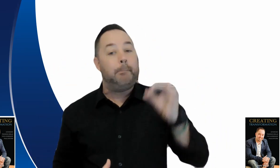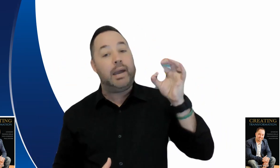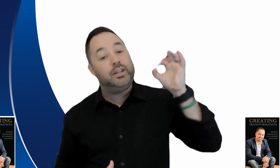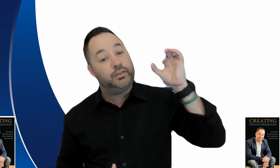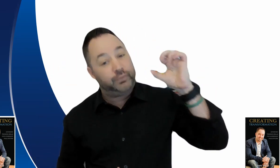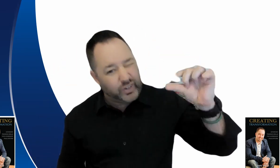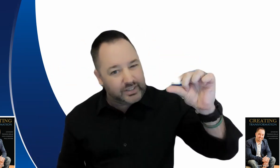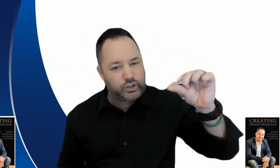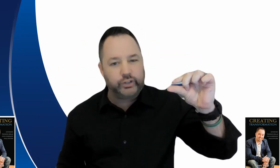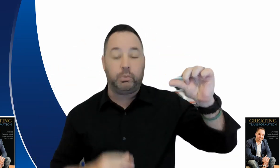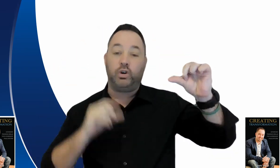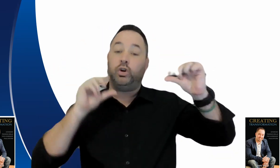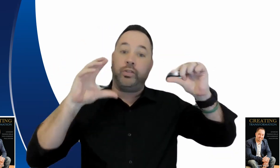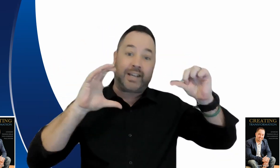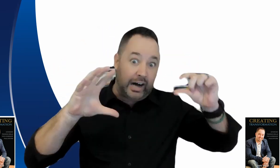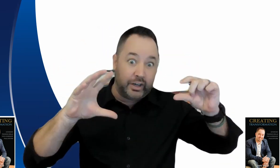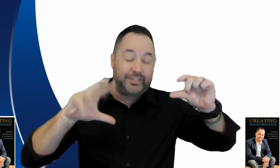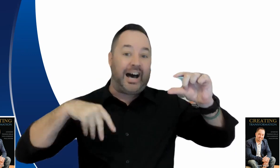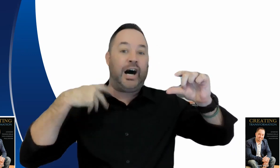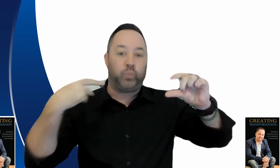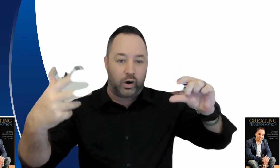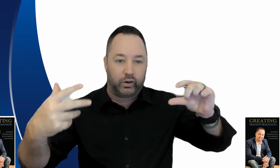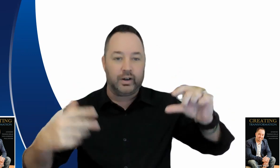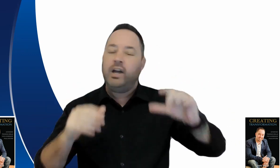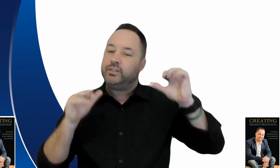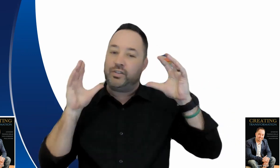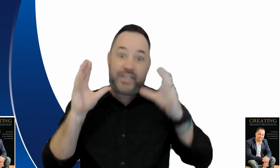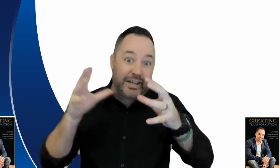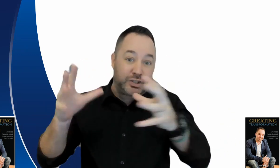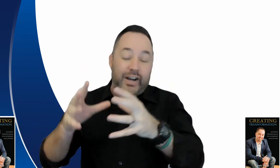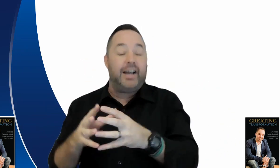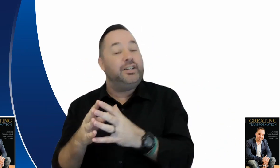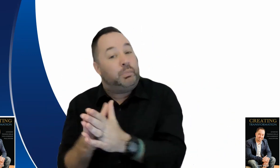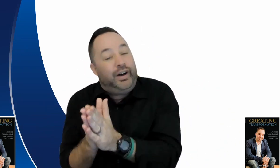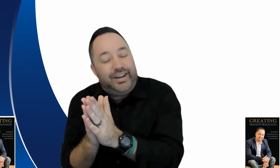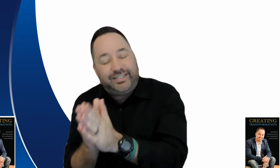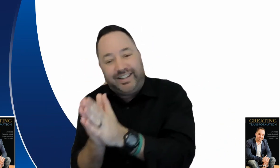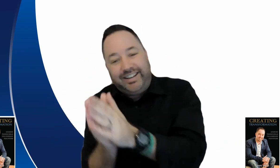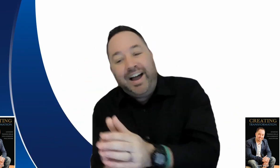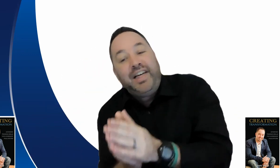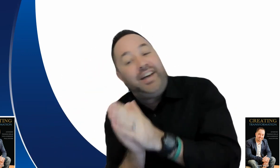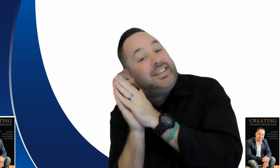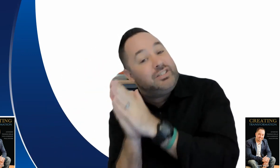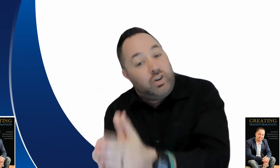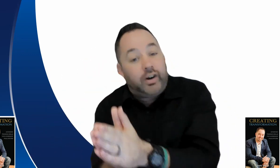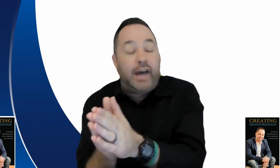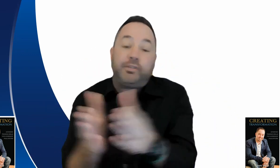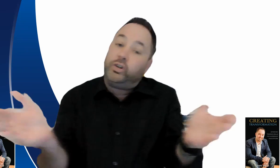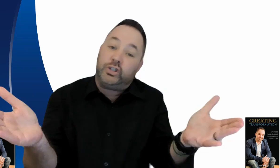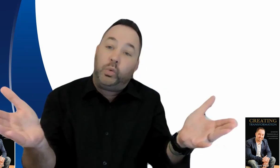maybe the font is too small or the colors are wrong so that trainer is a person that does not have conscious